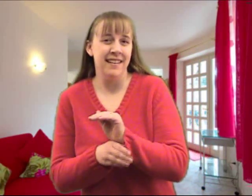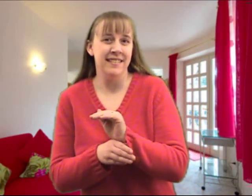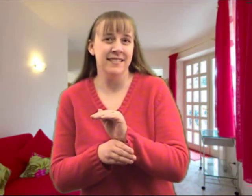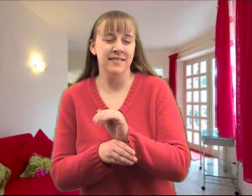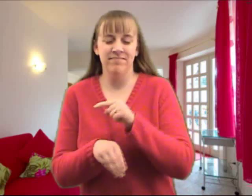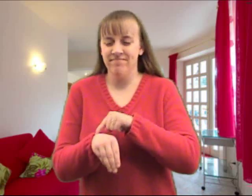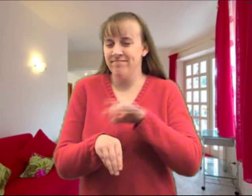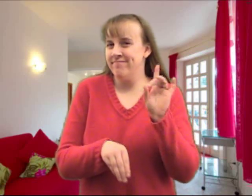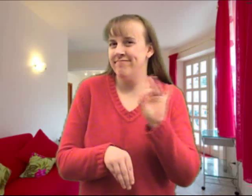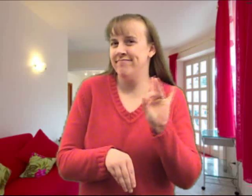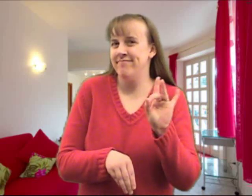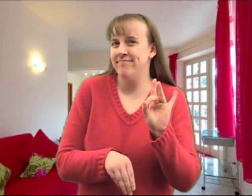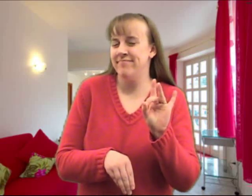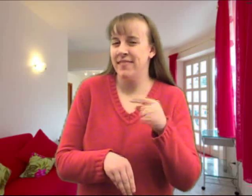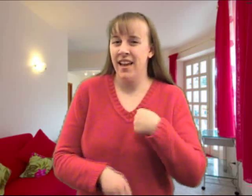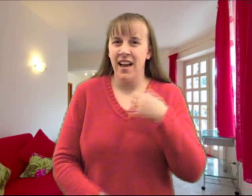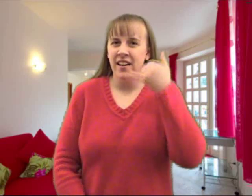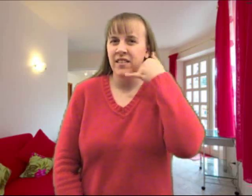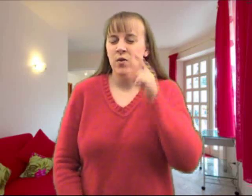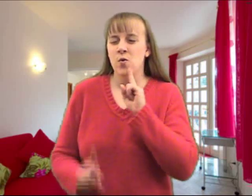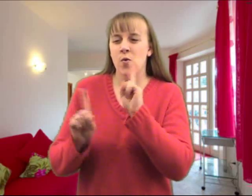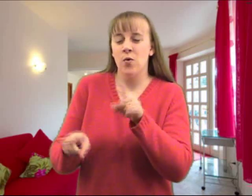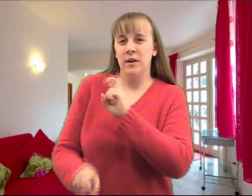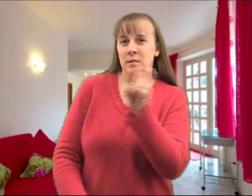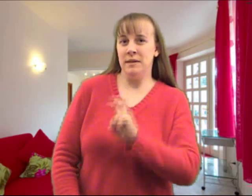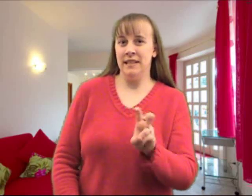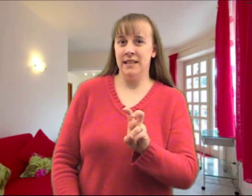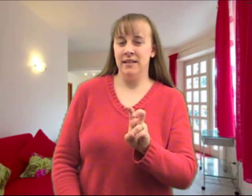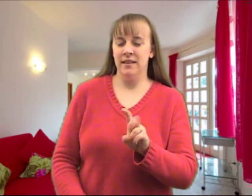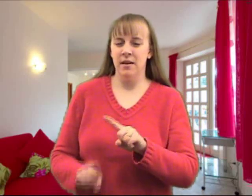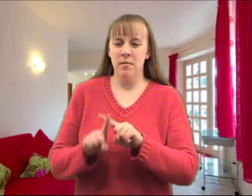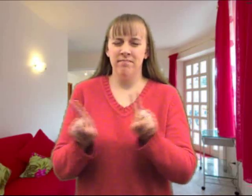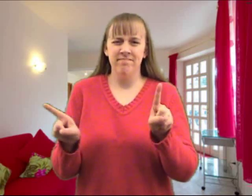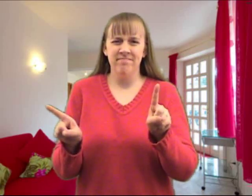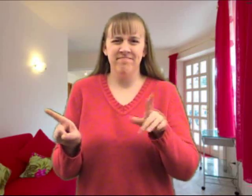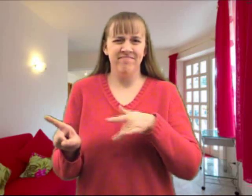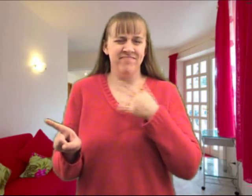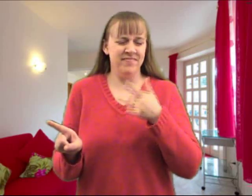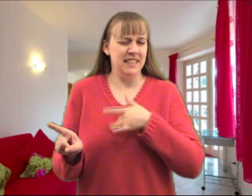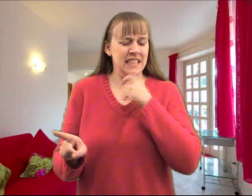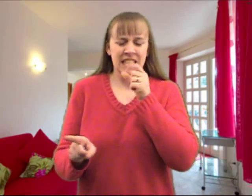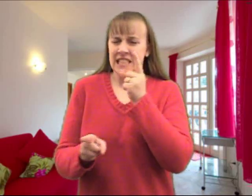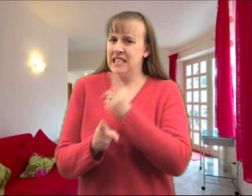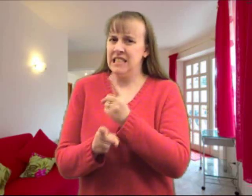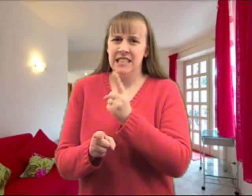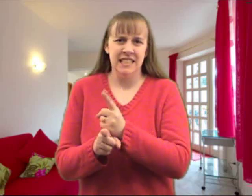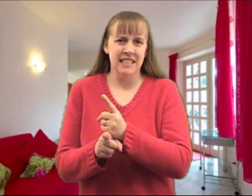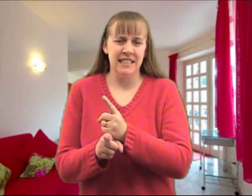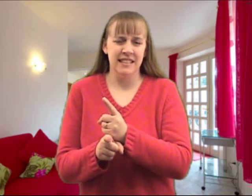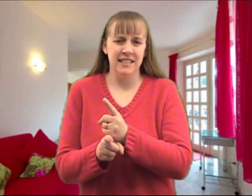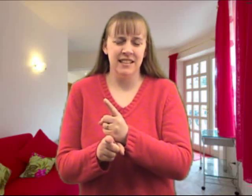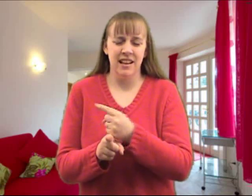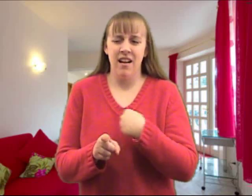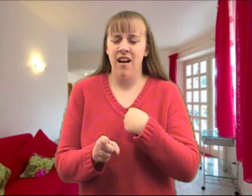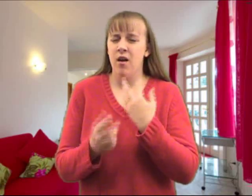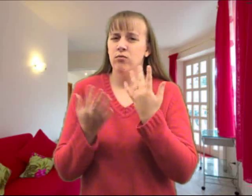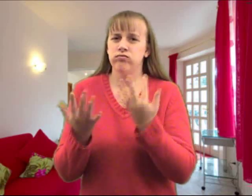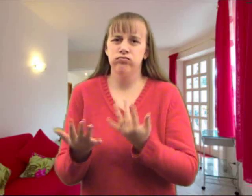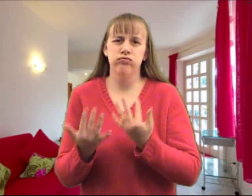round 8 o'clock, so I phoned in a pizza for delivery. But I had a feeling that something wasn't right, because I waited for